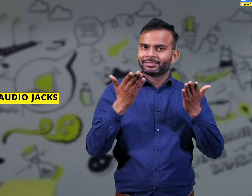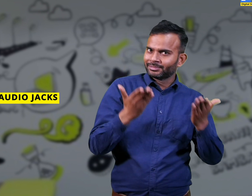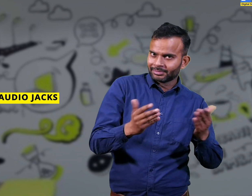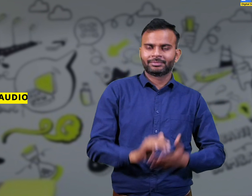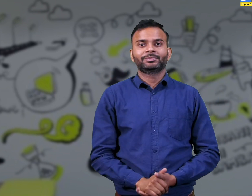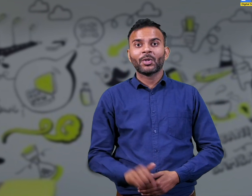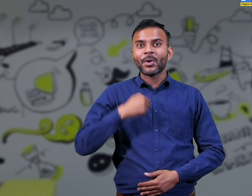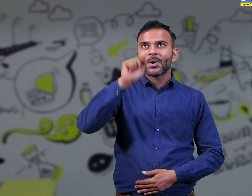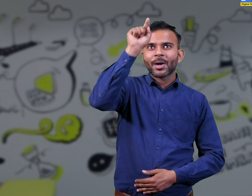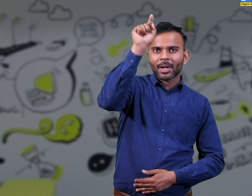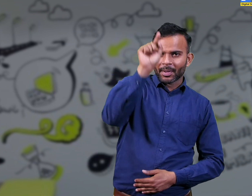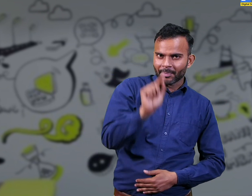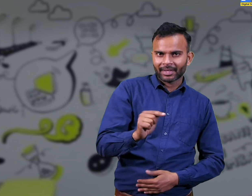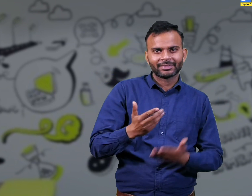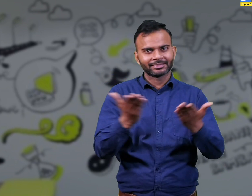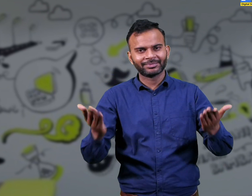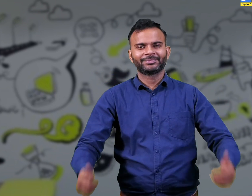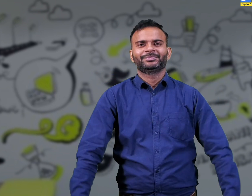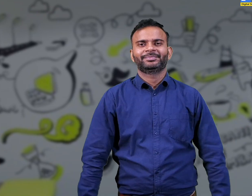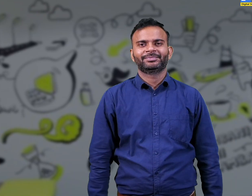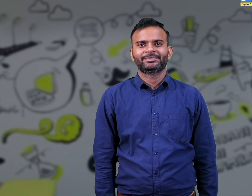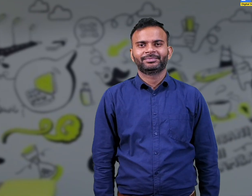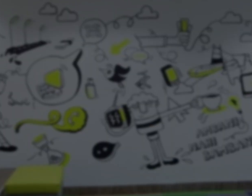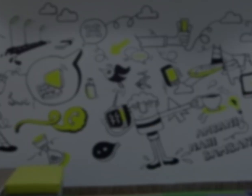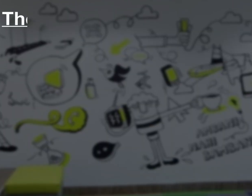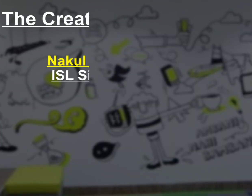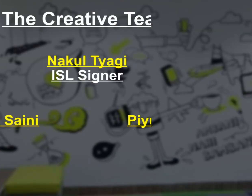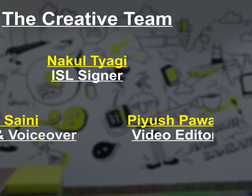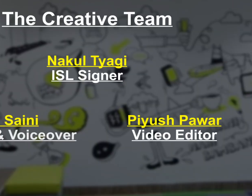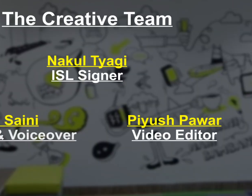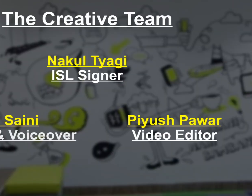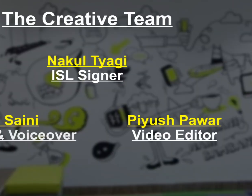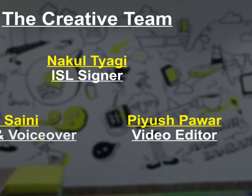These are ports in CPU. Microsoft VOC.